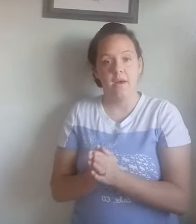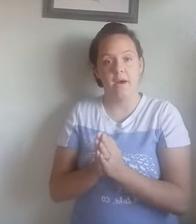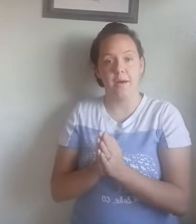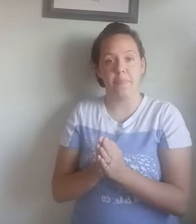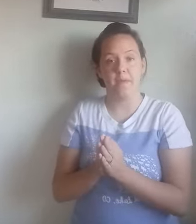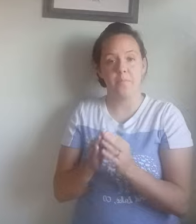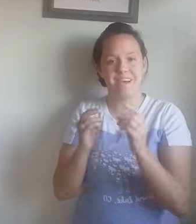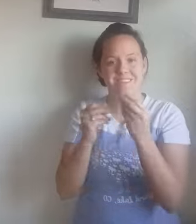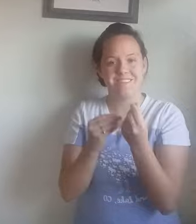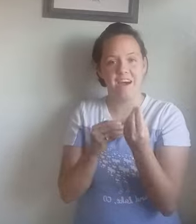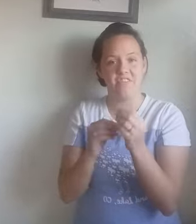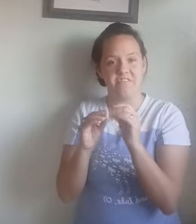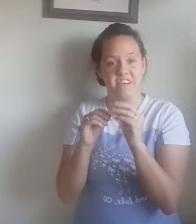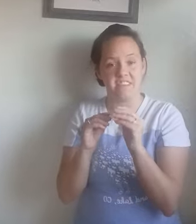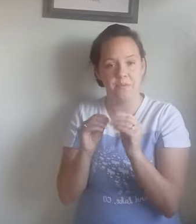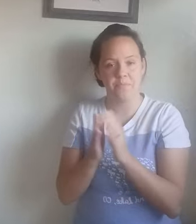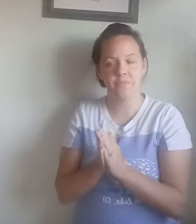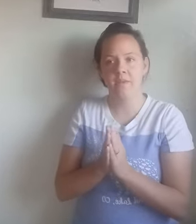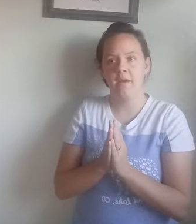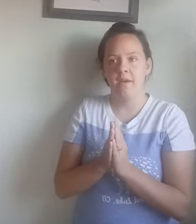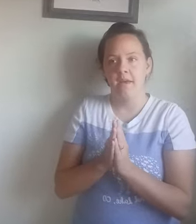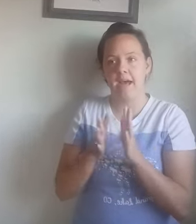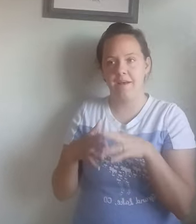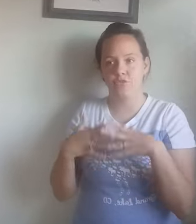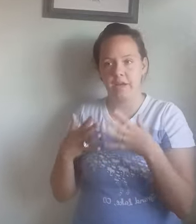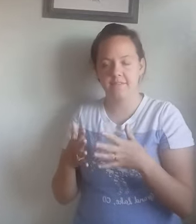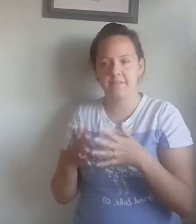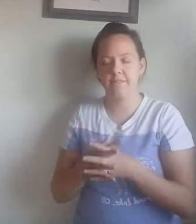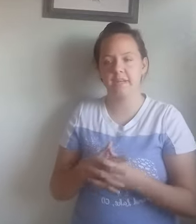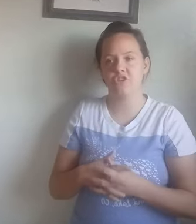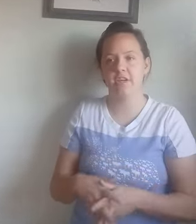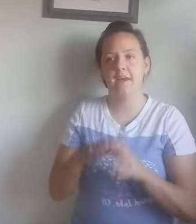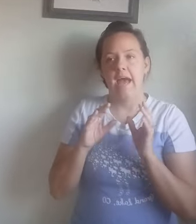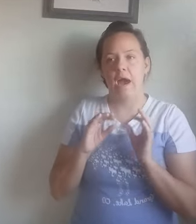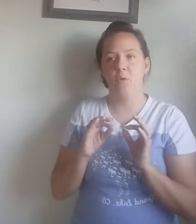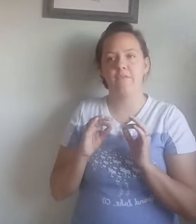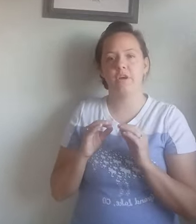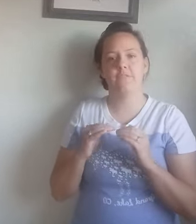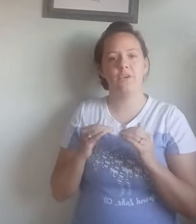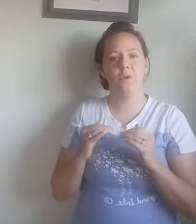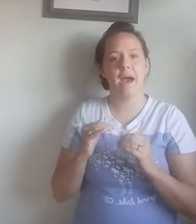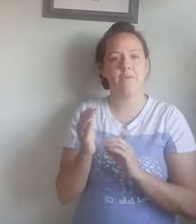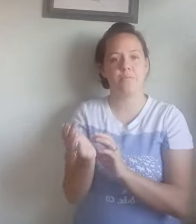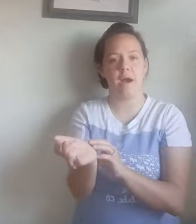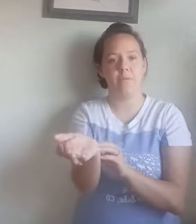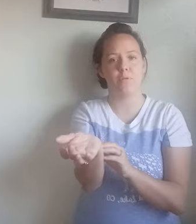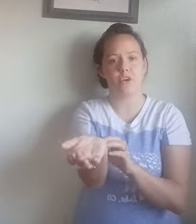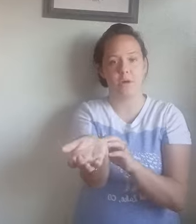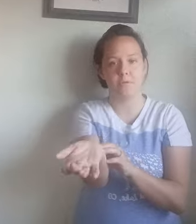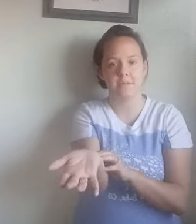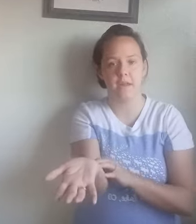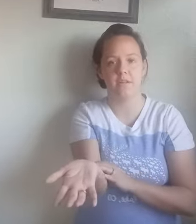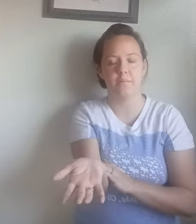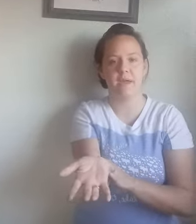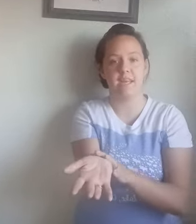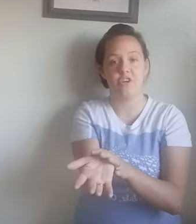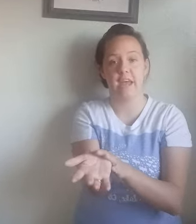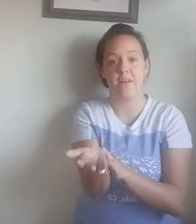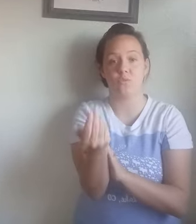um, because it's not fuzzy. It has grace definition. However, if you have a problem with carpal tunnel and painting your hands, which